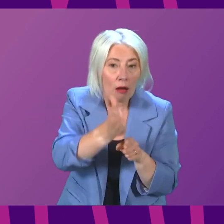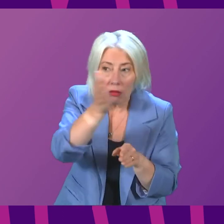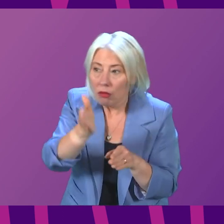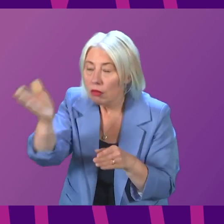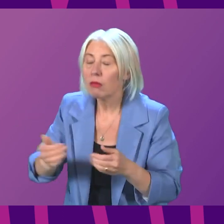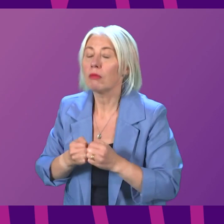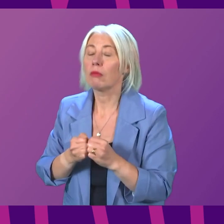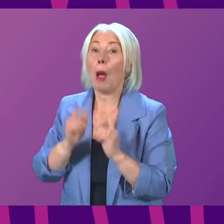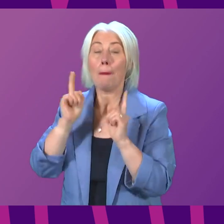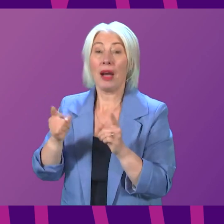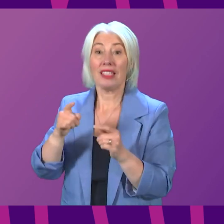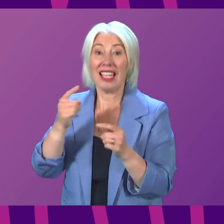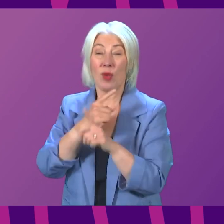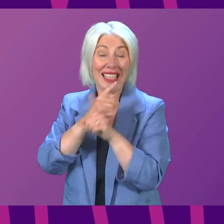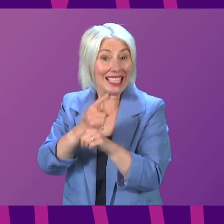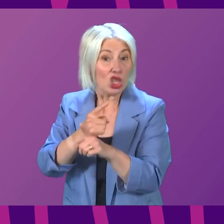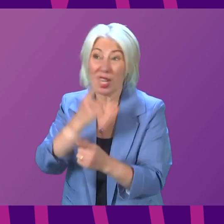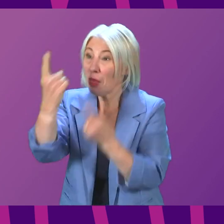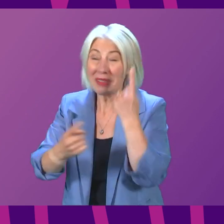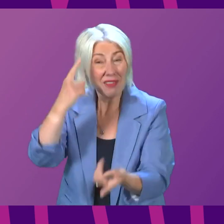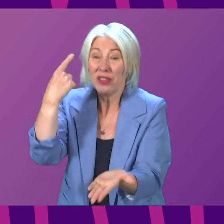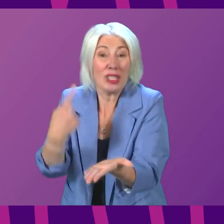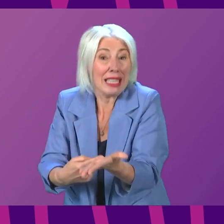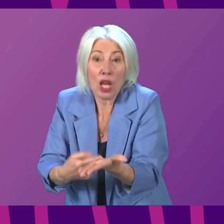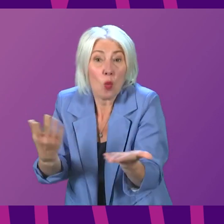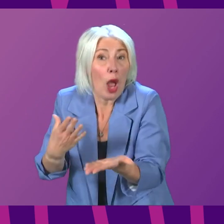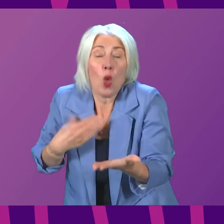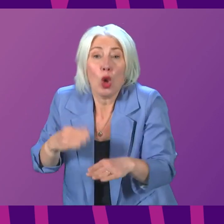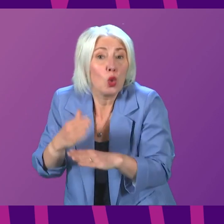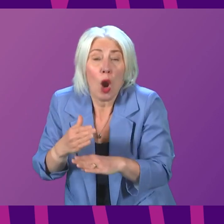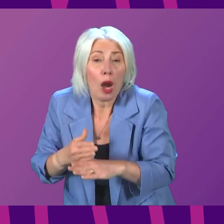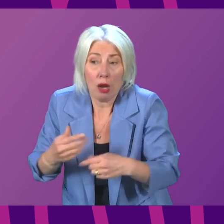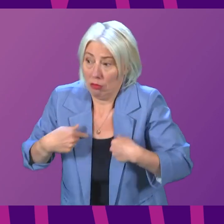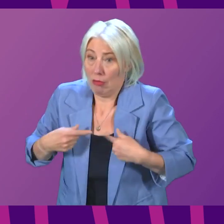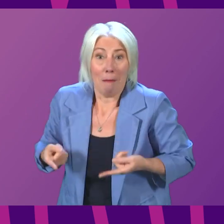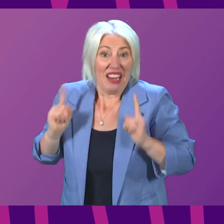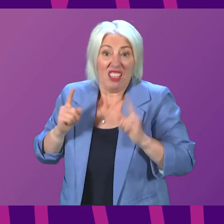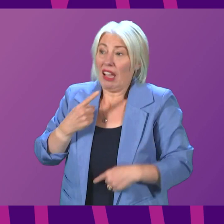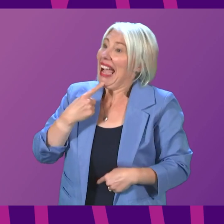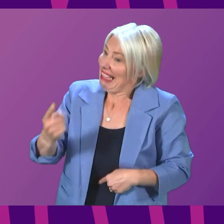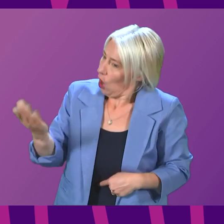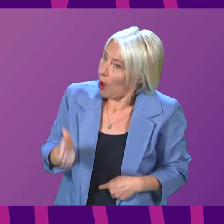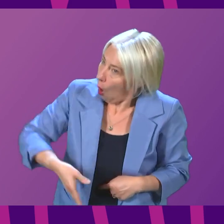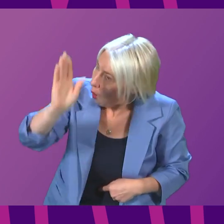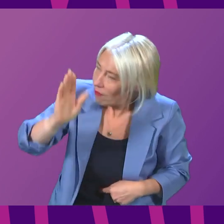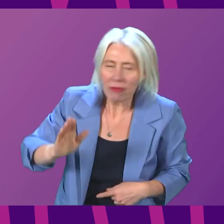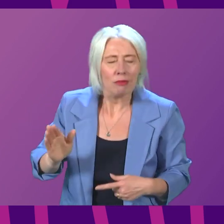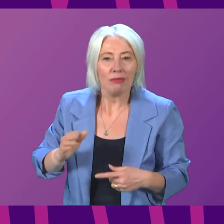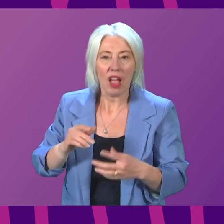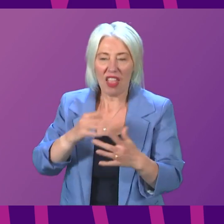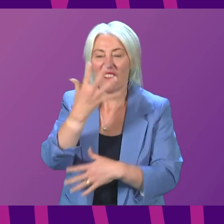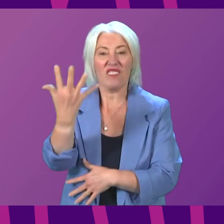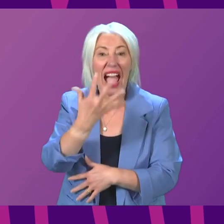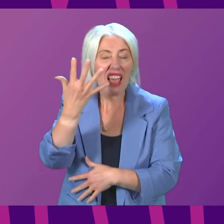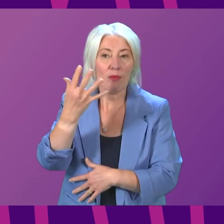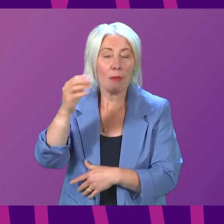staff, but ultimately it a decision for teachers where they decide to work. No Minister can dictate this. Probationer teachers choose five local